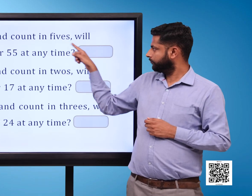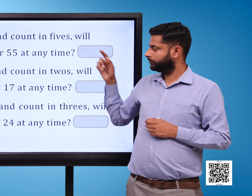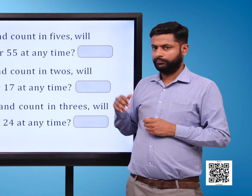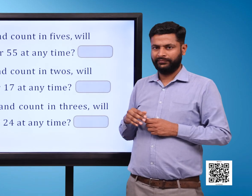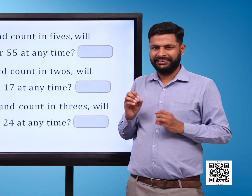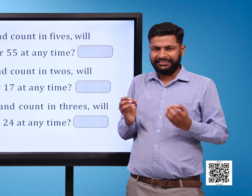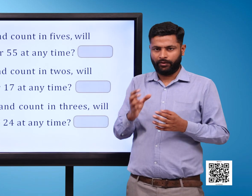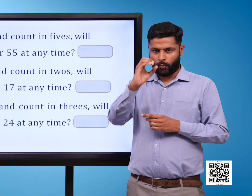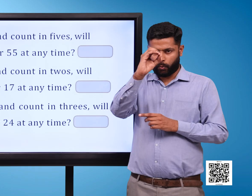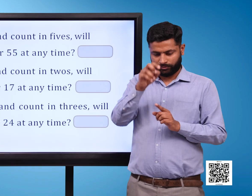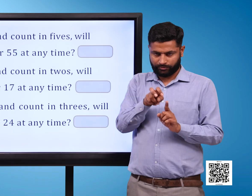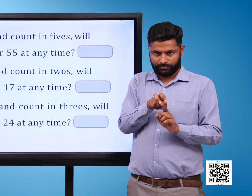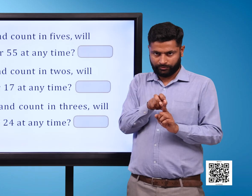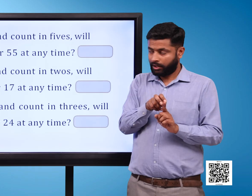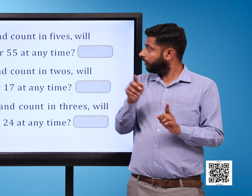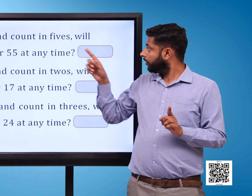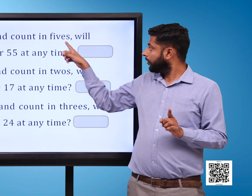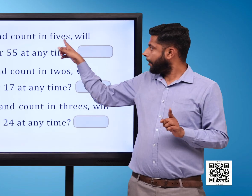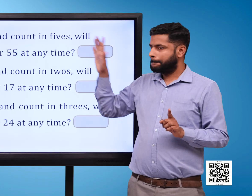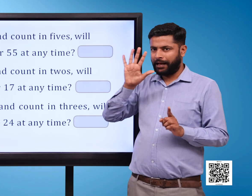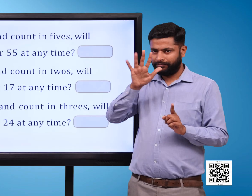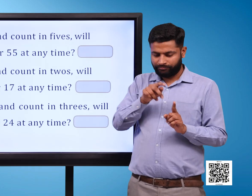If you start from 0 and count in 5s